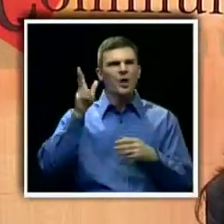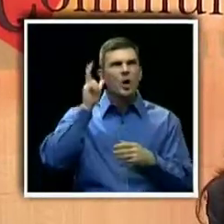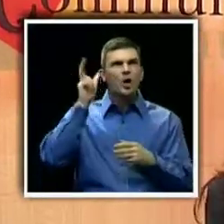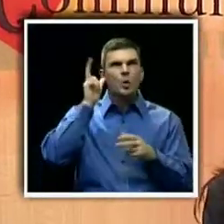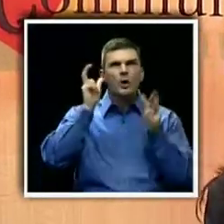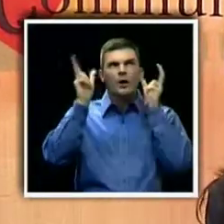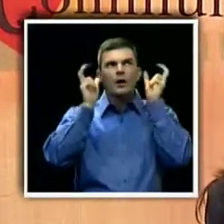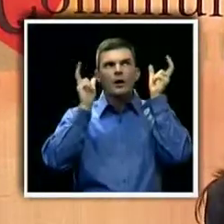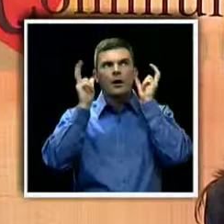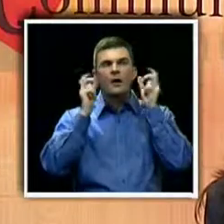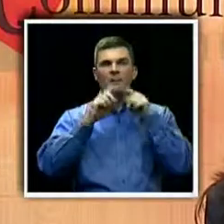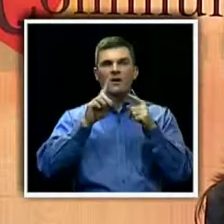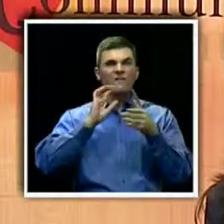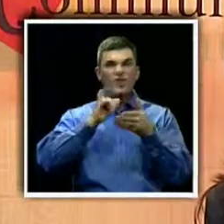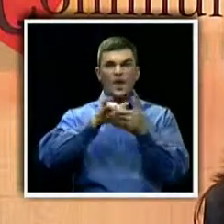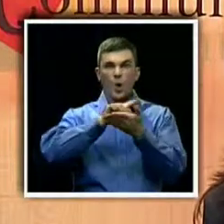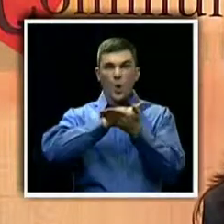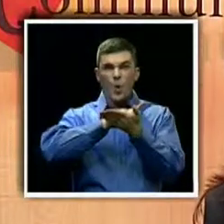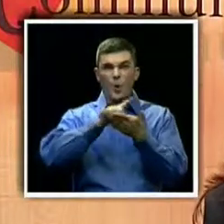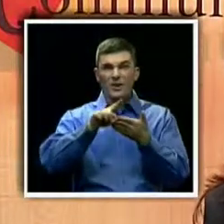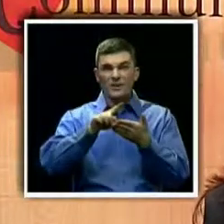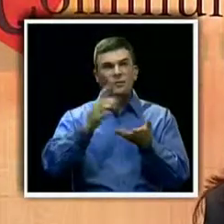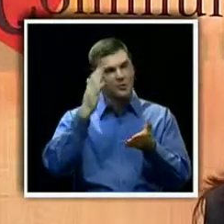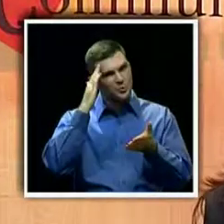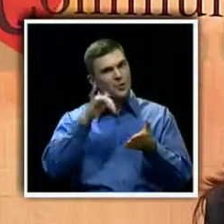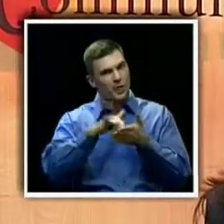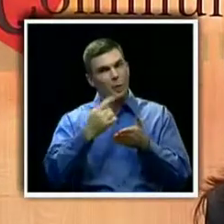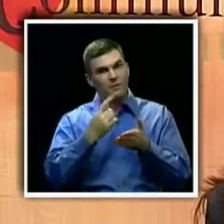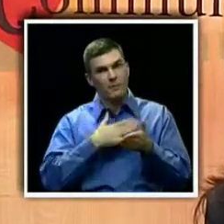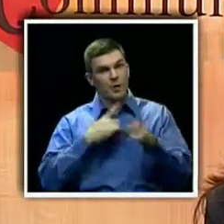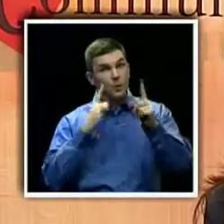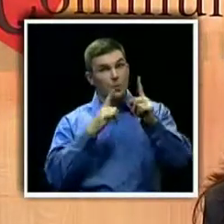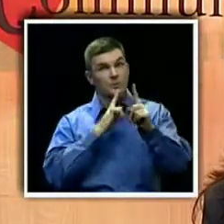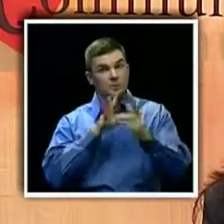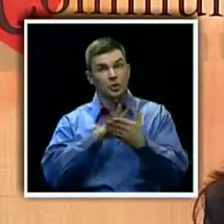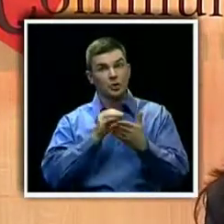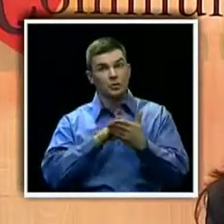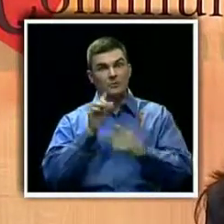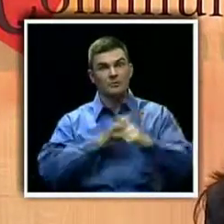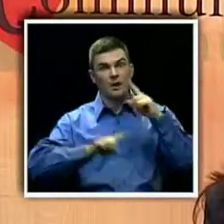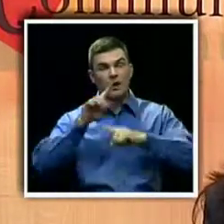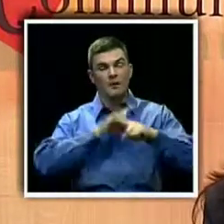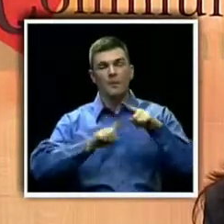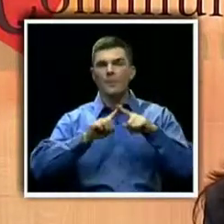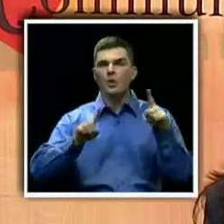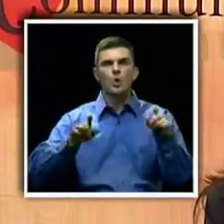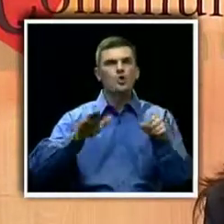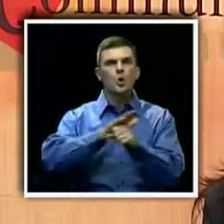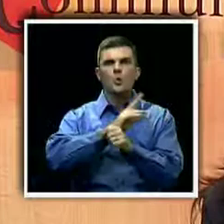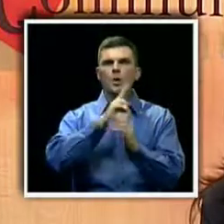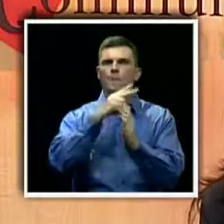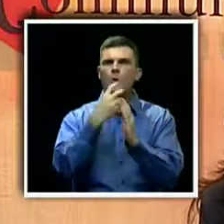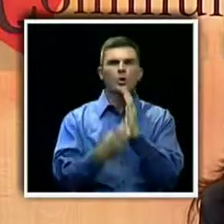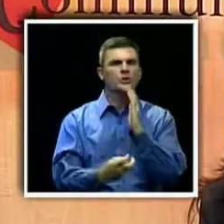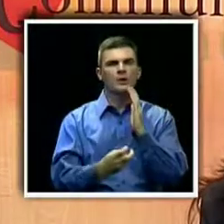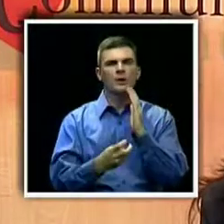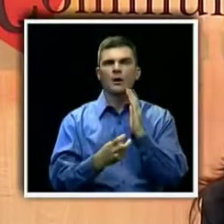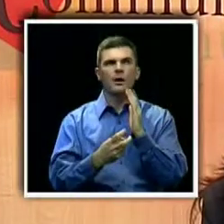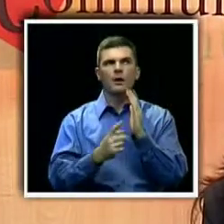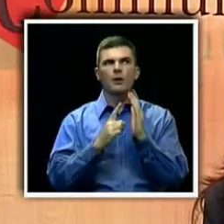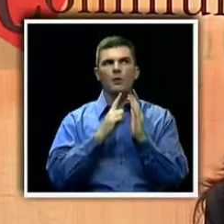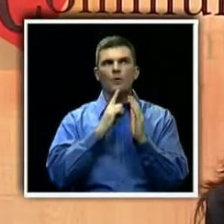the entire week, you know, one of my goals is to learn sign. And total immersion was the most amazing